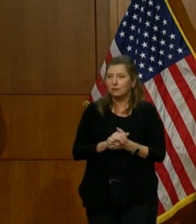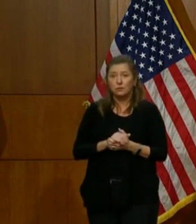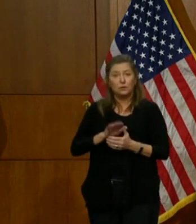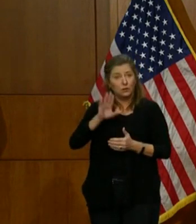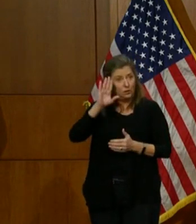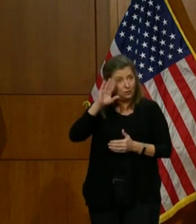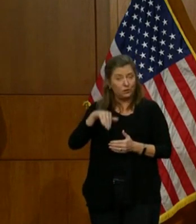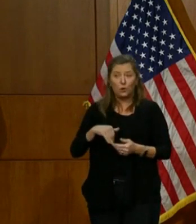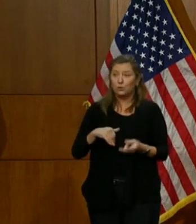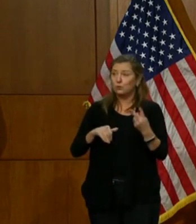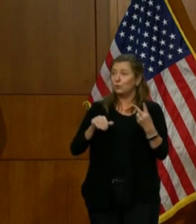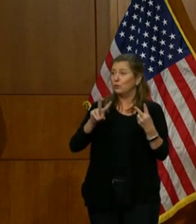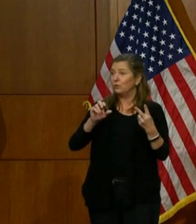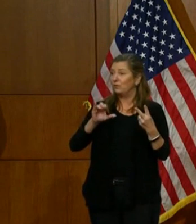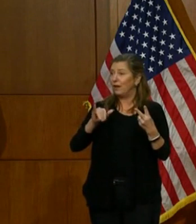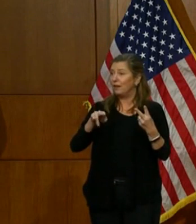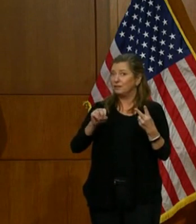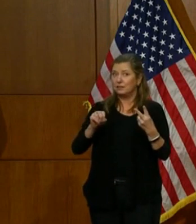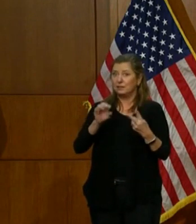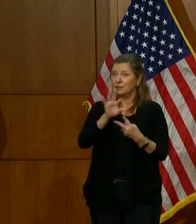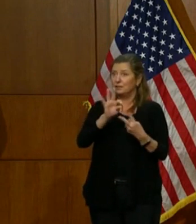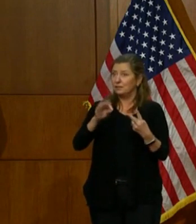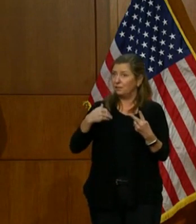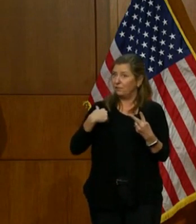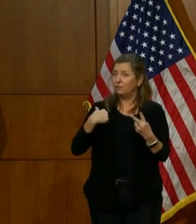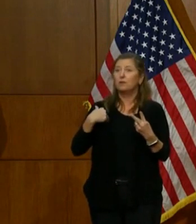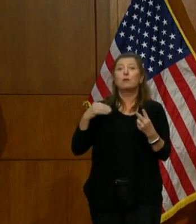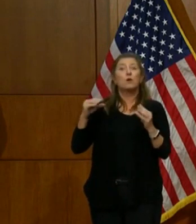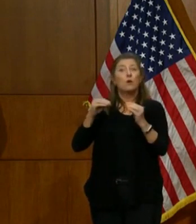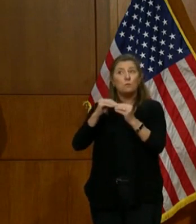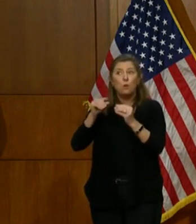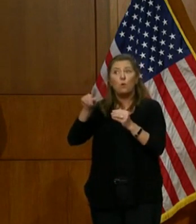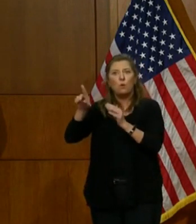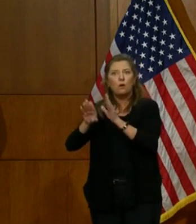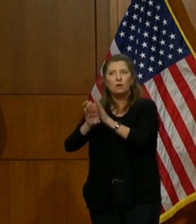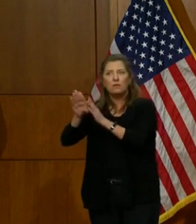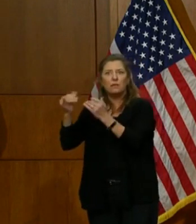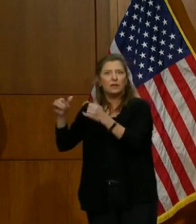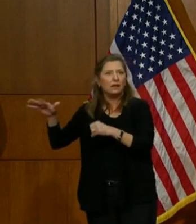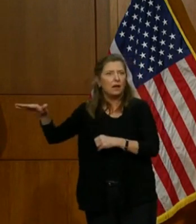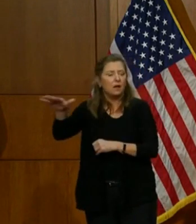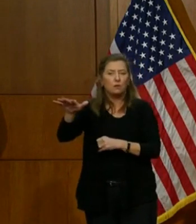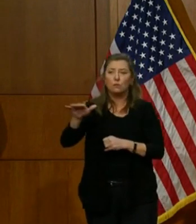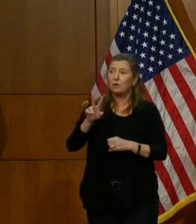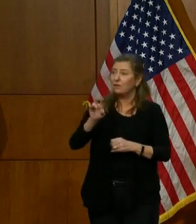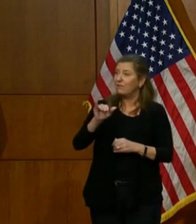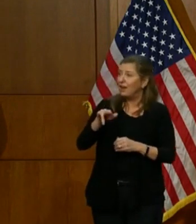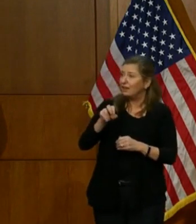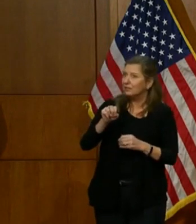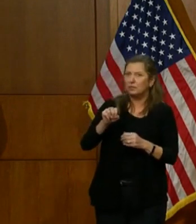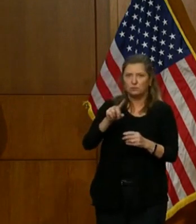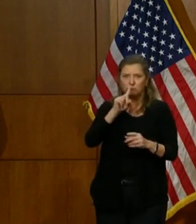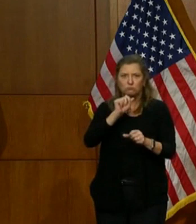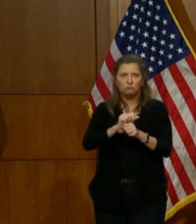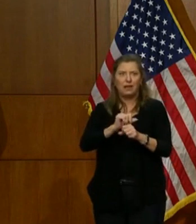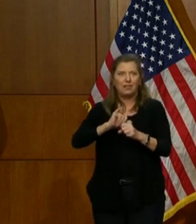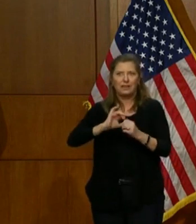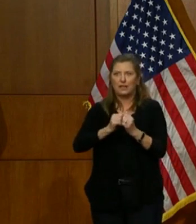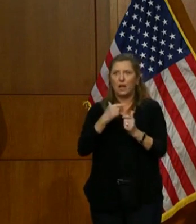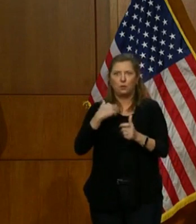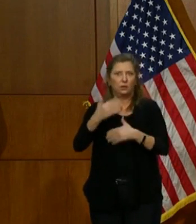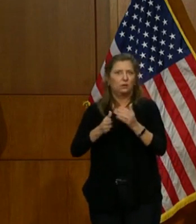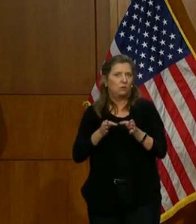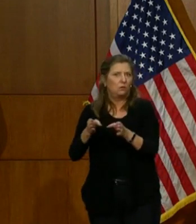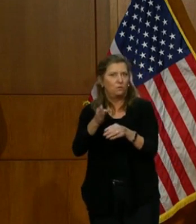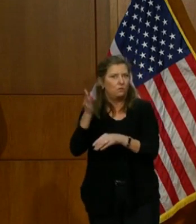vaccinations are now available, and more are being developed. These vaccines are literally our path forward.